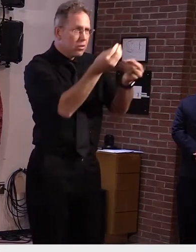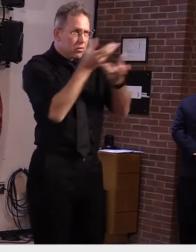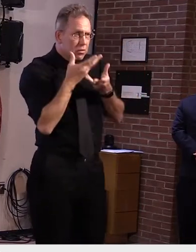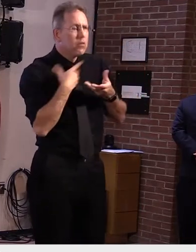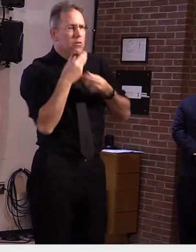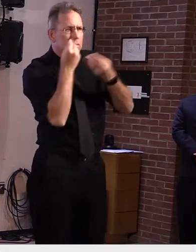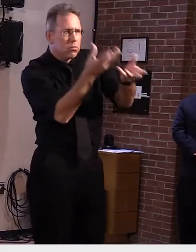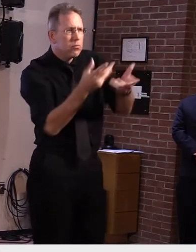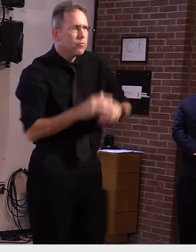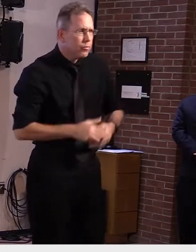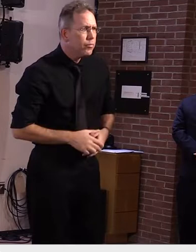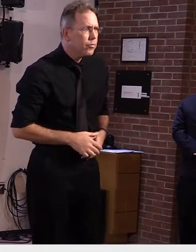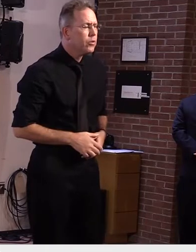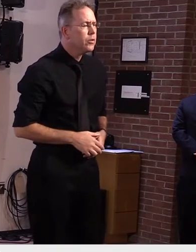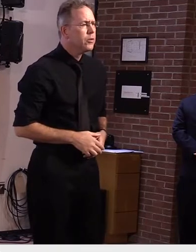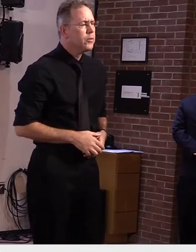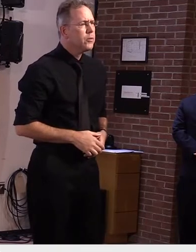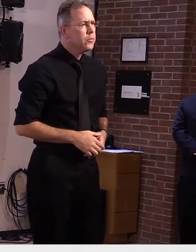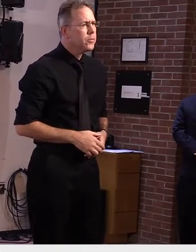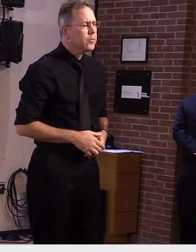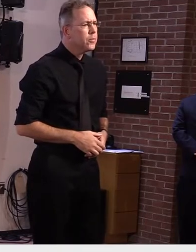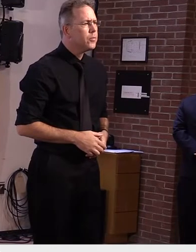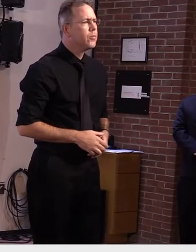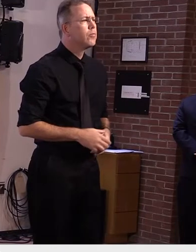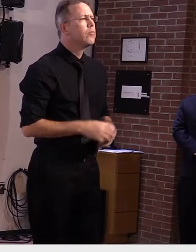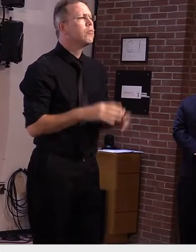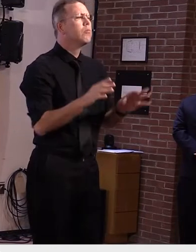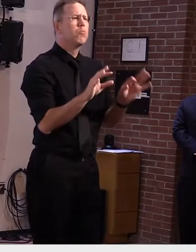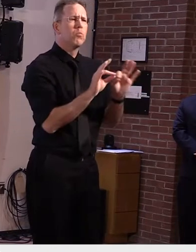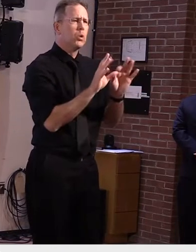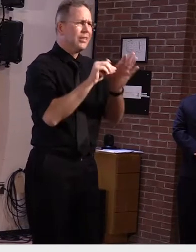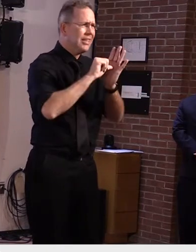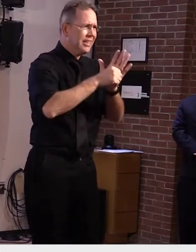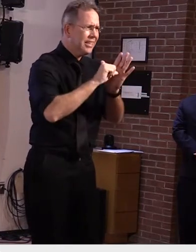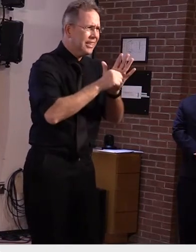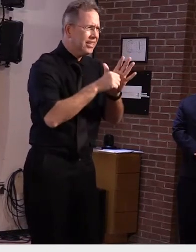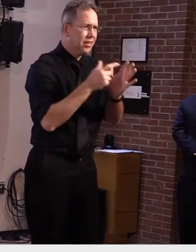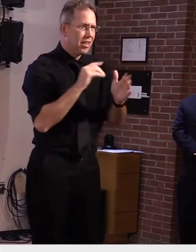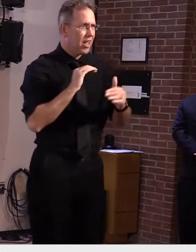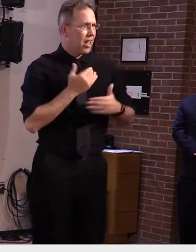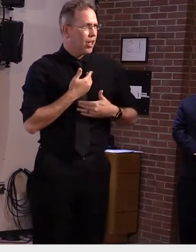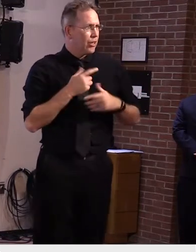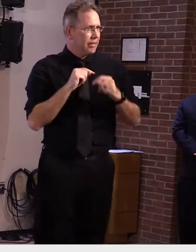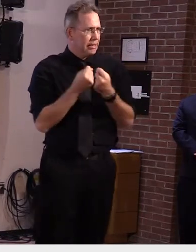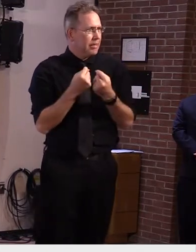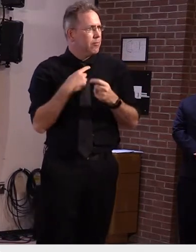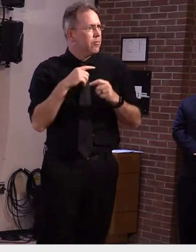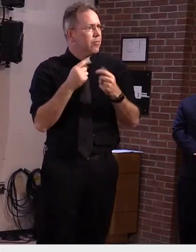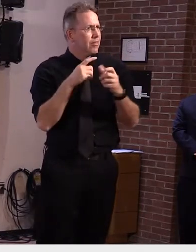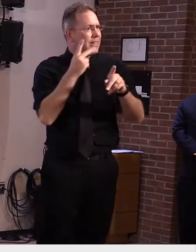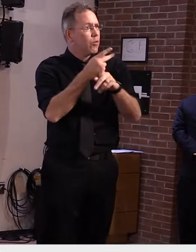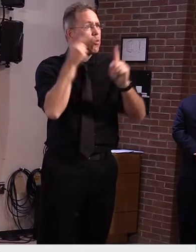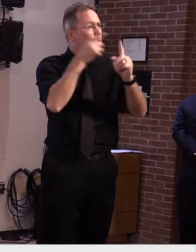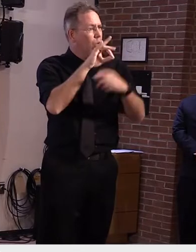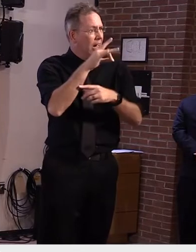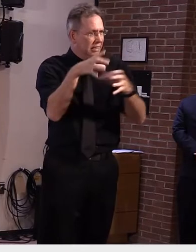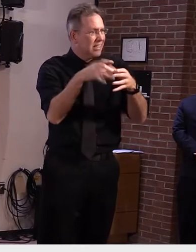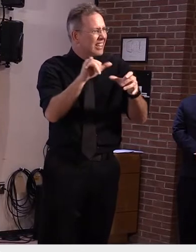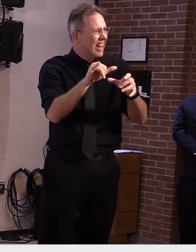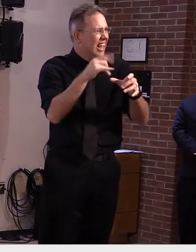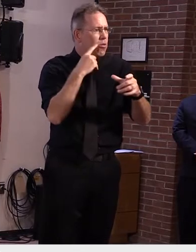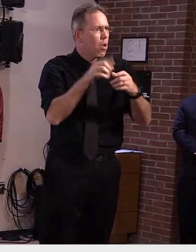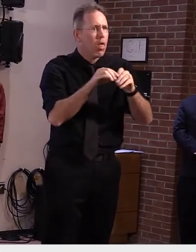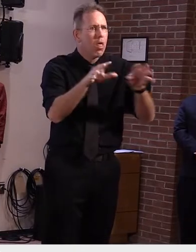risk, and it's key to our ability to contain outbreaks and spread in the community. Tomorrow, Saturday,